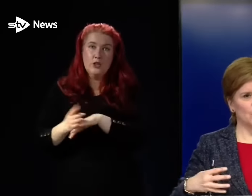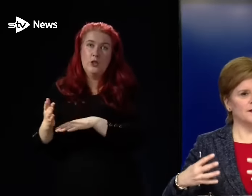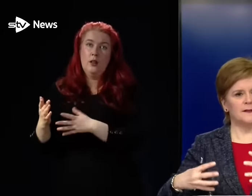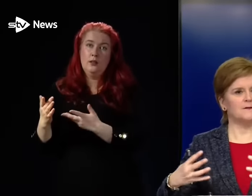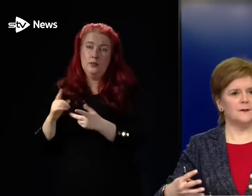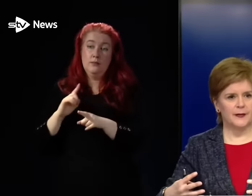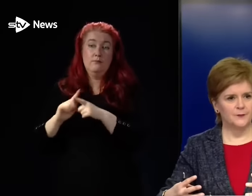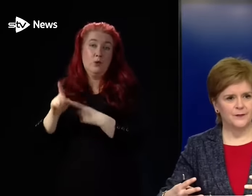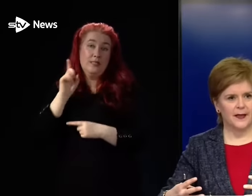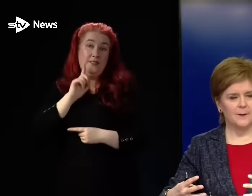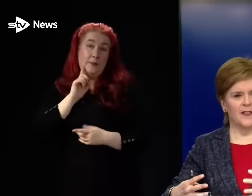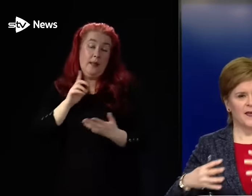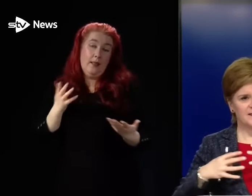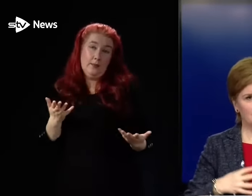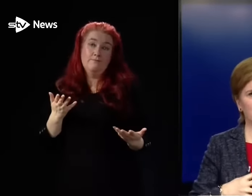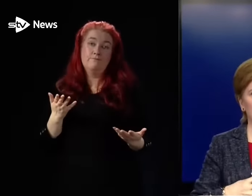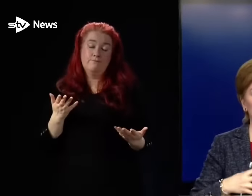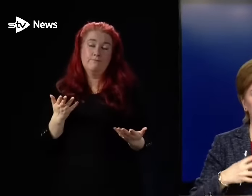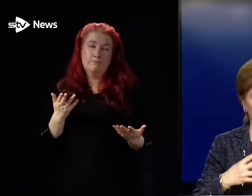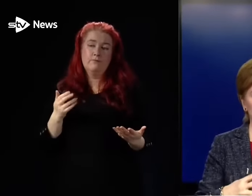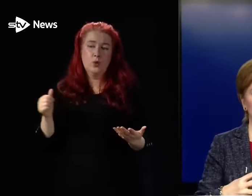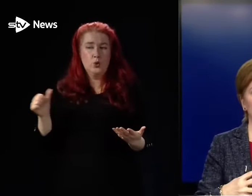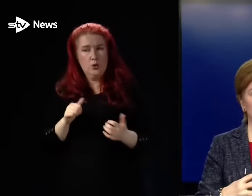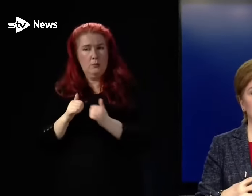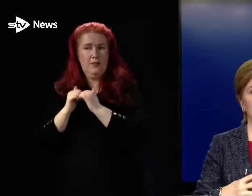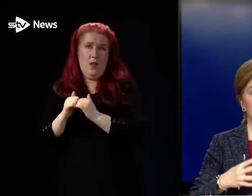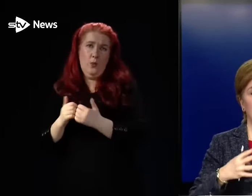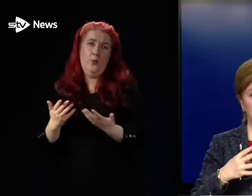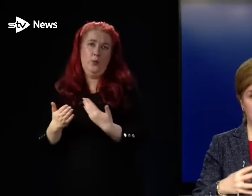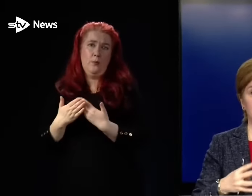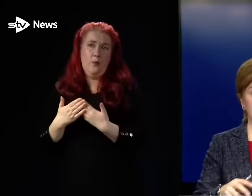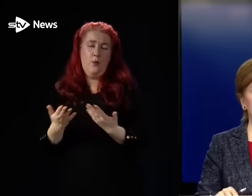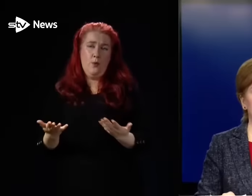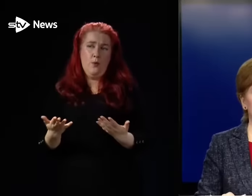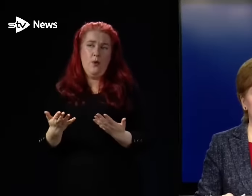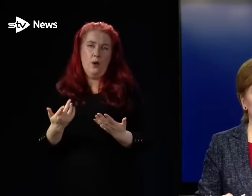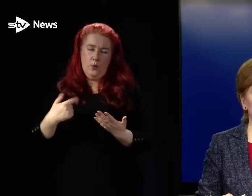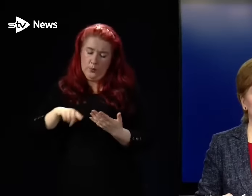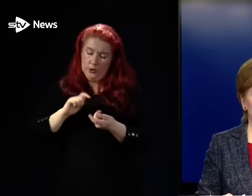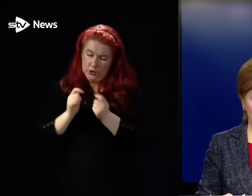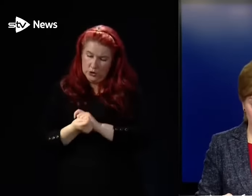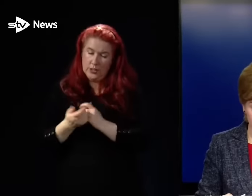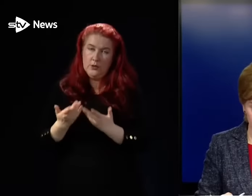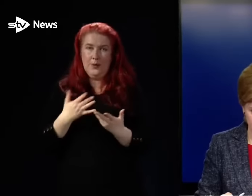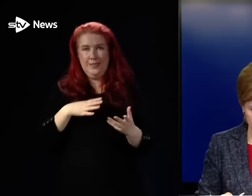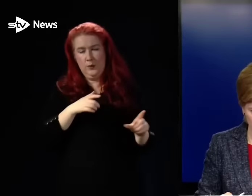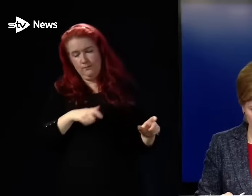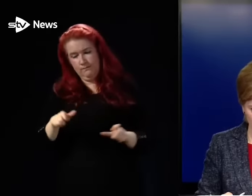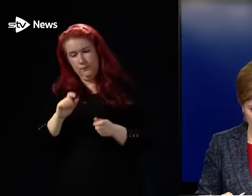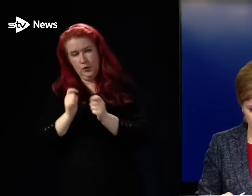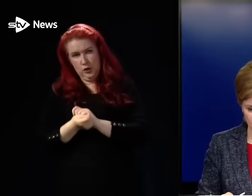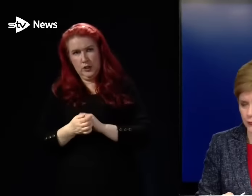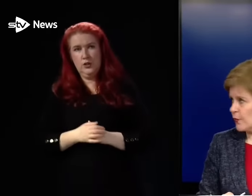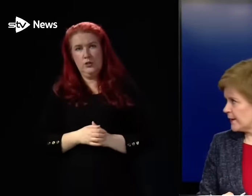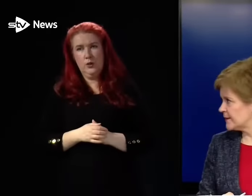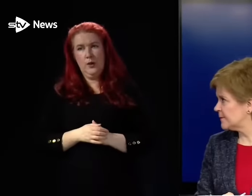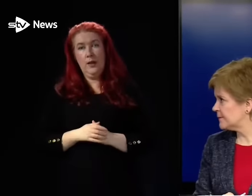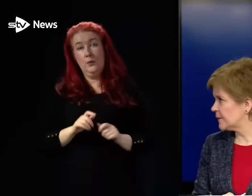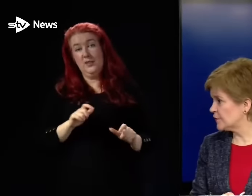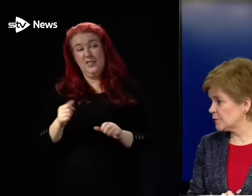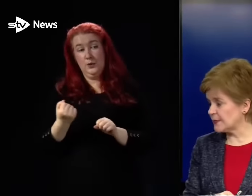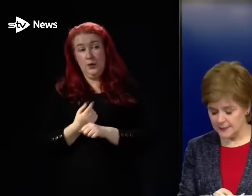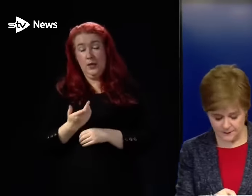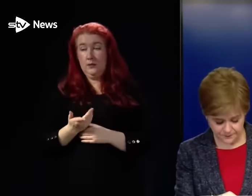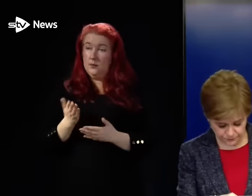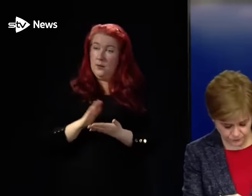that are predominantly female. And that's something we are changing and need to continue to change. So that is very much work in progress.